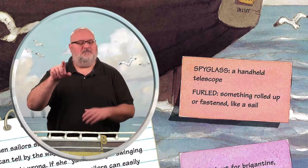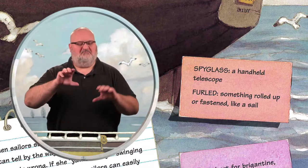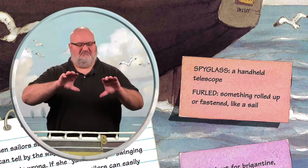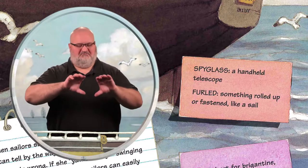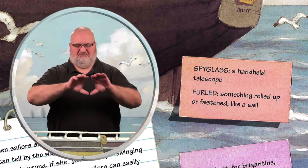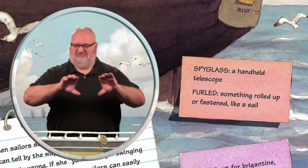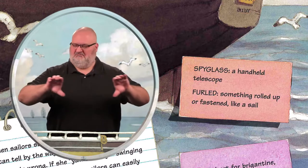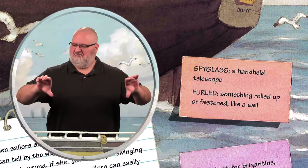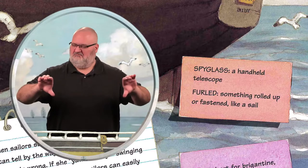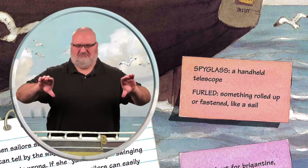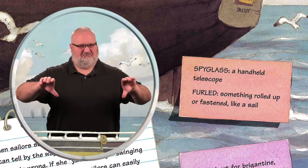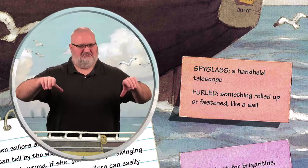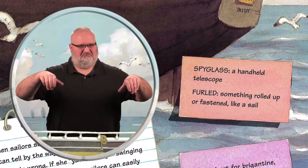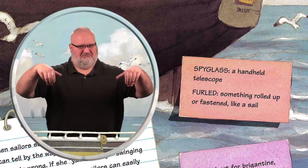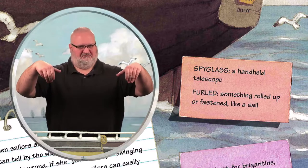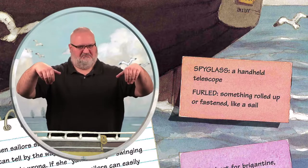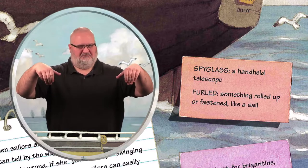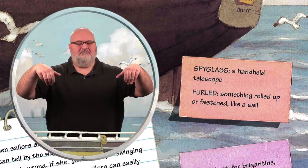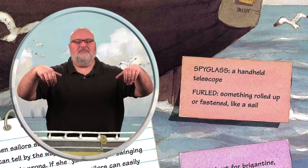Furled.